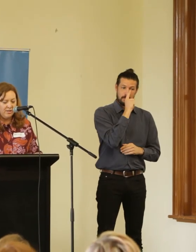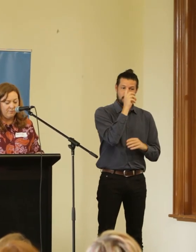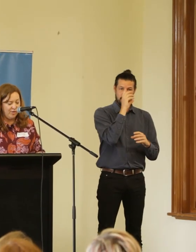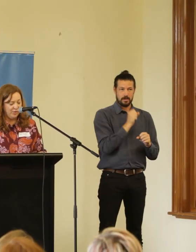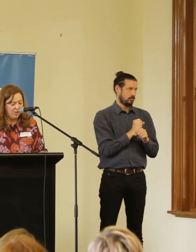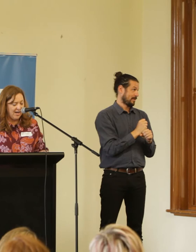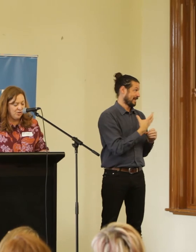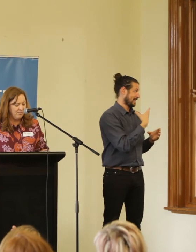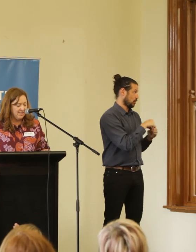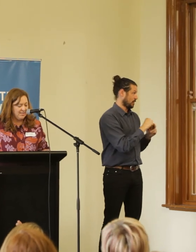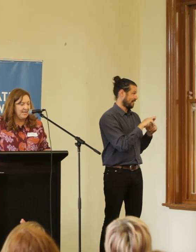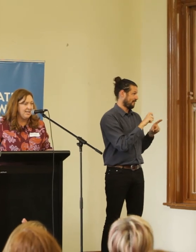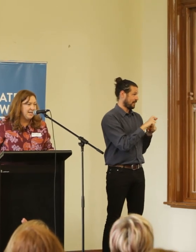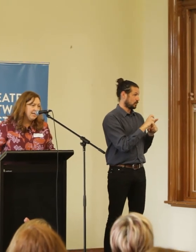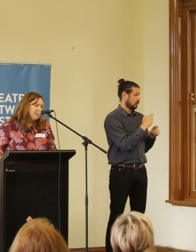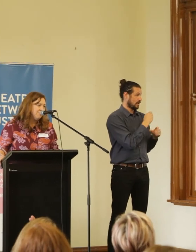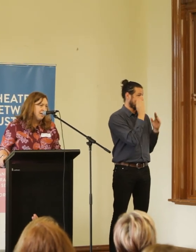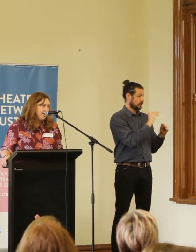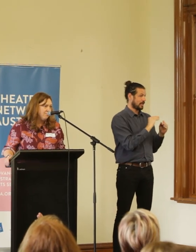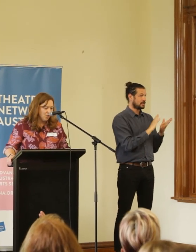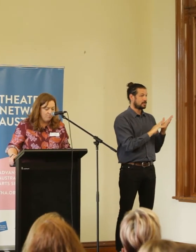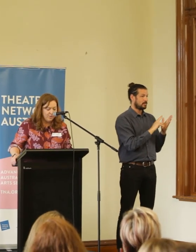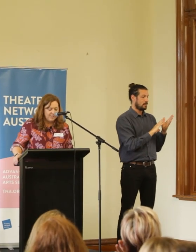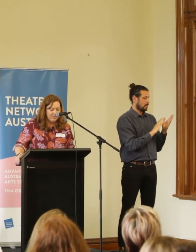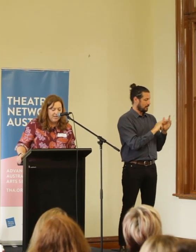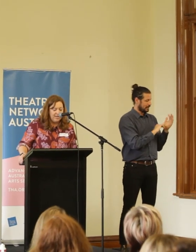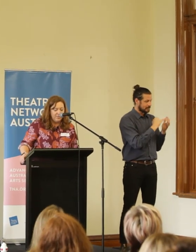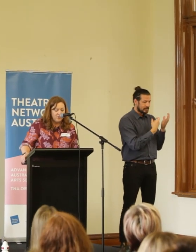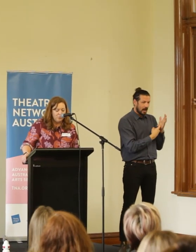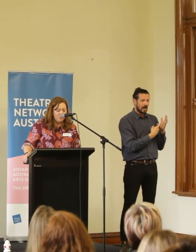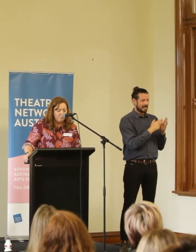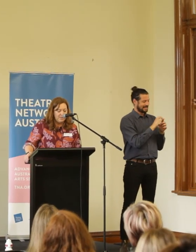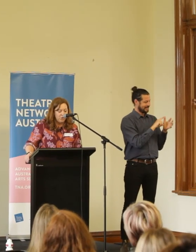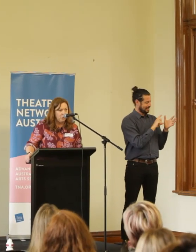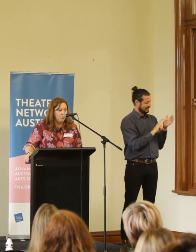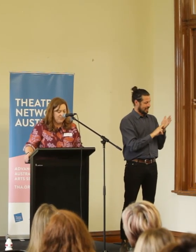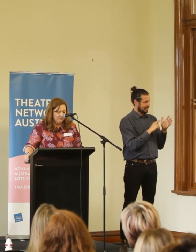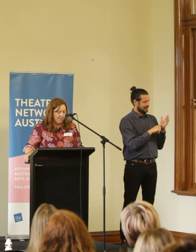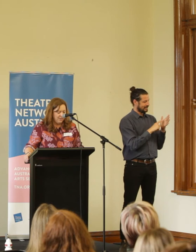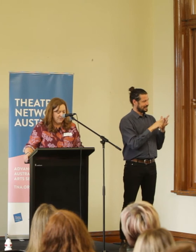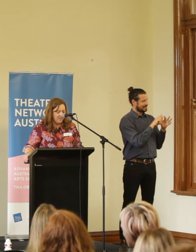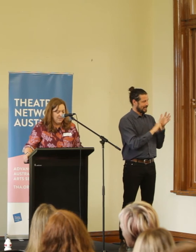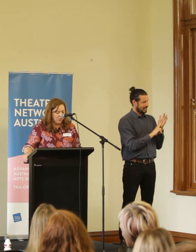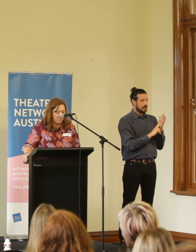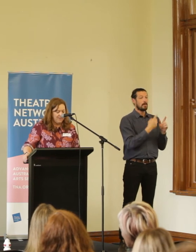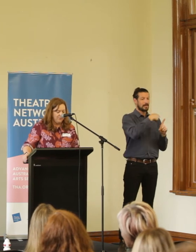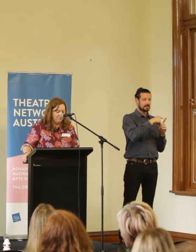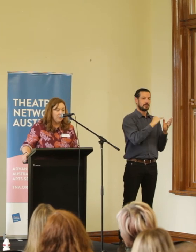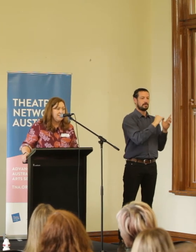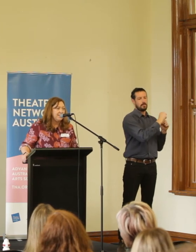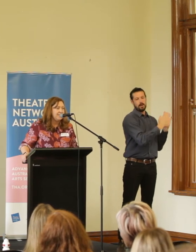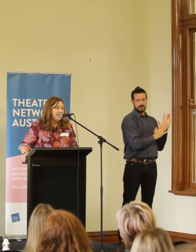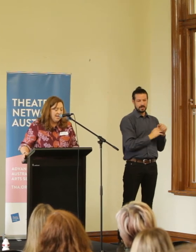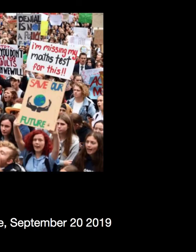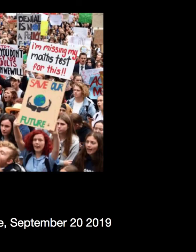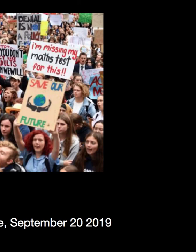including Federal Education Minister Dan Tehan and PM Scott Morrison, that children are being used as puppets of the extreme left of